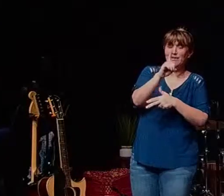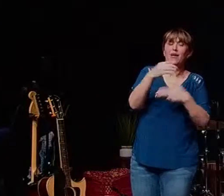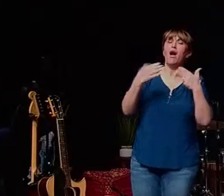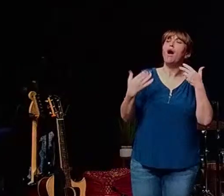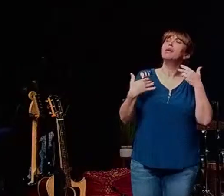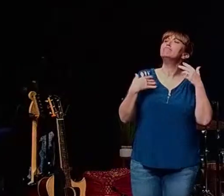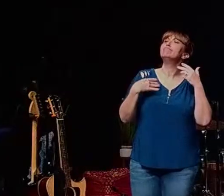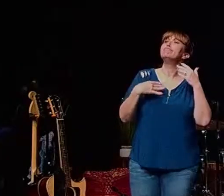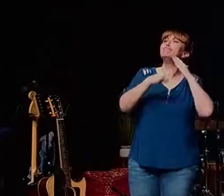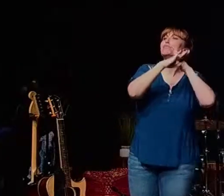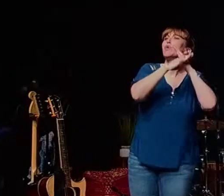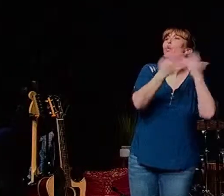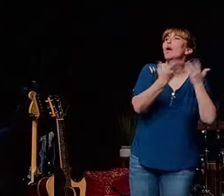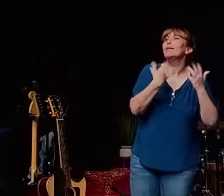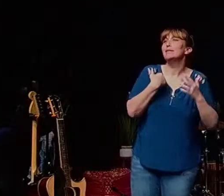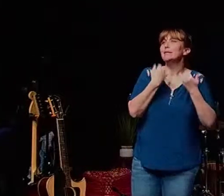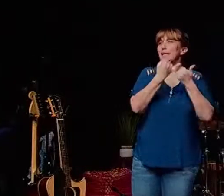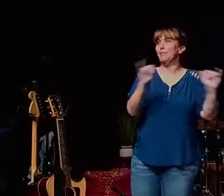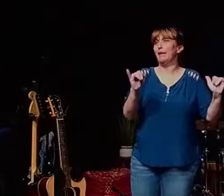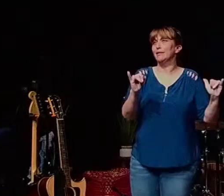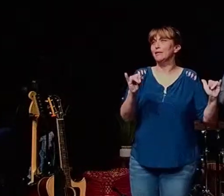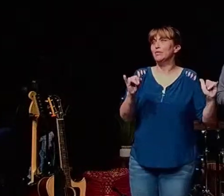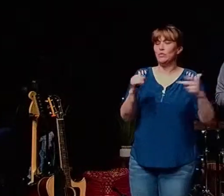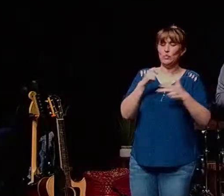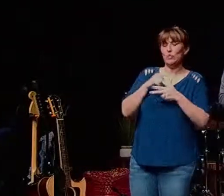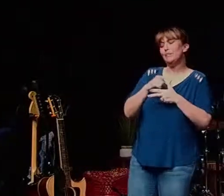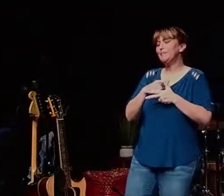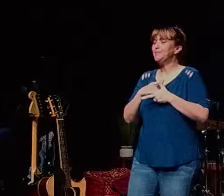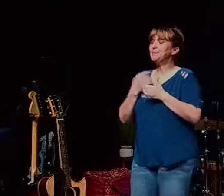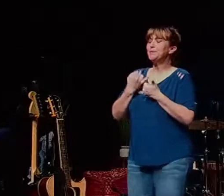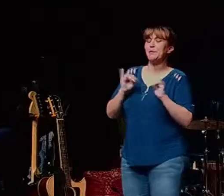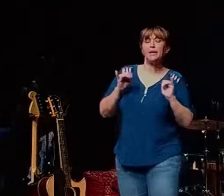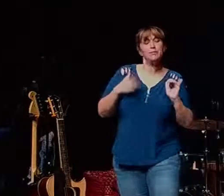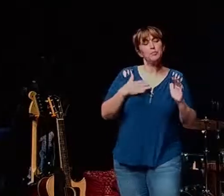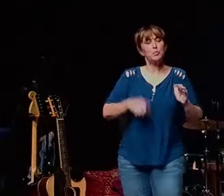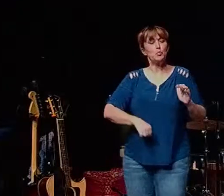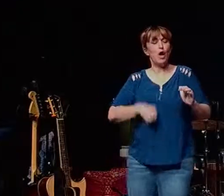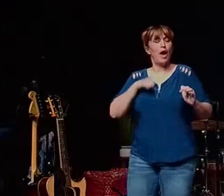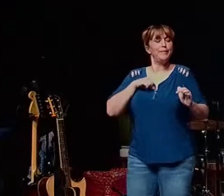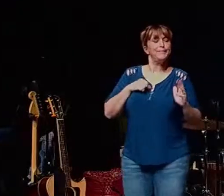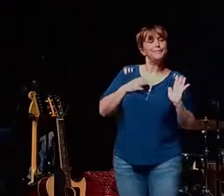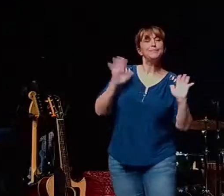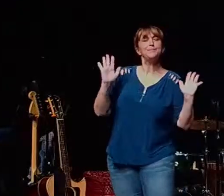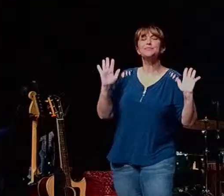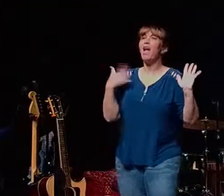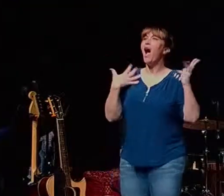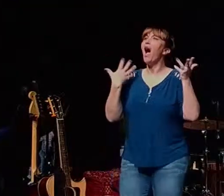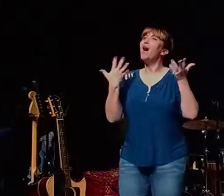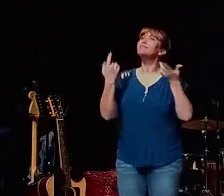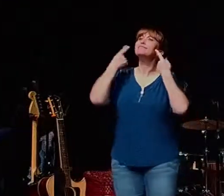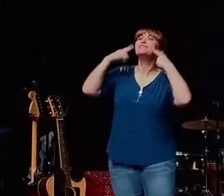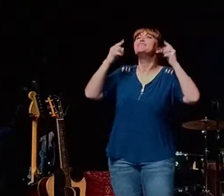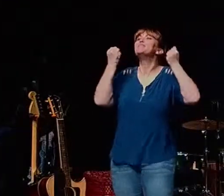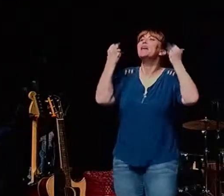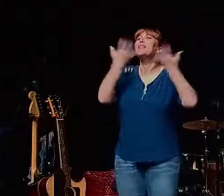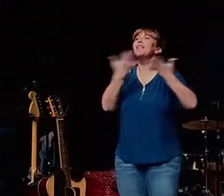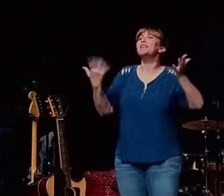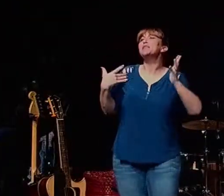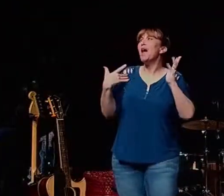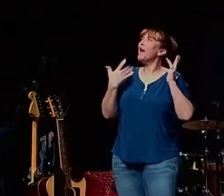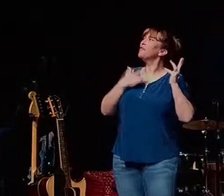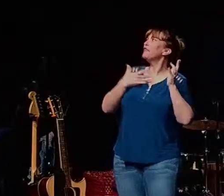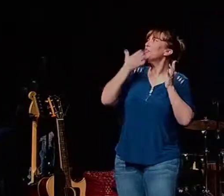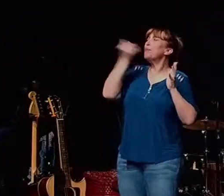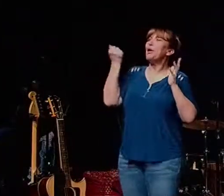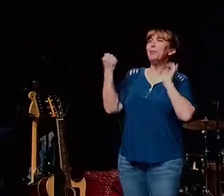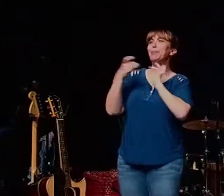you is independence right and pride because you have achieved things you feel better